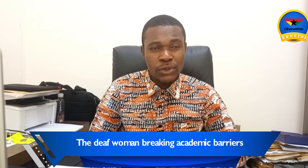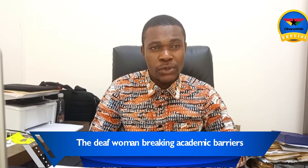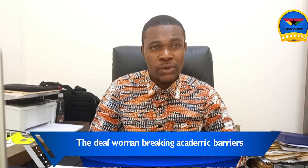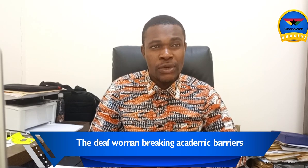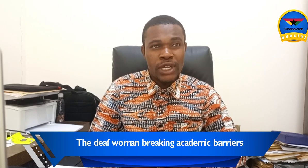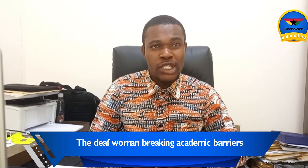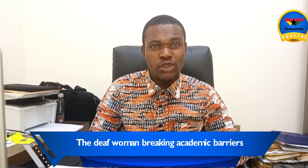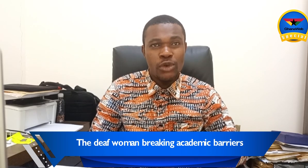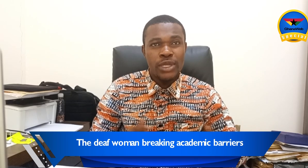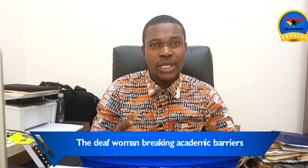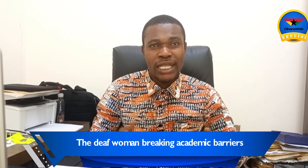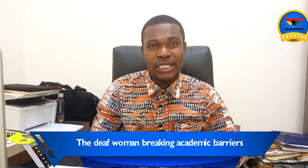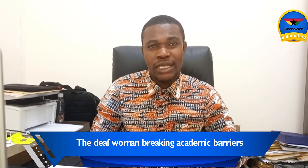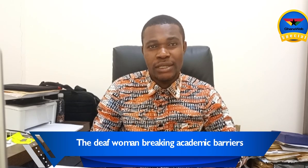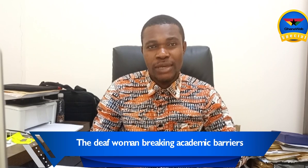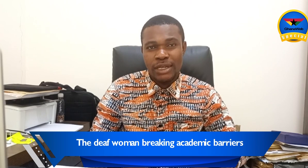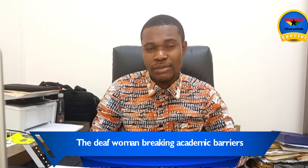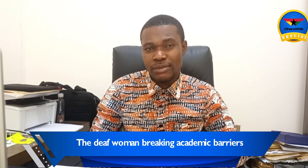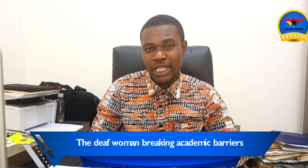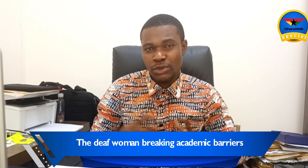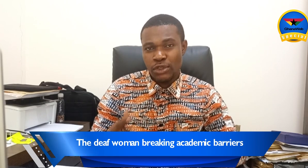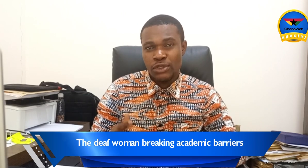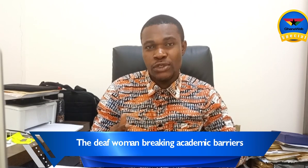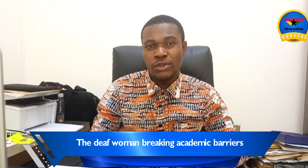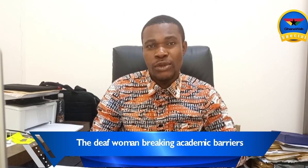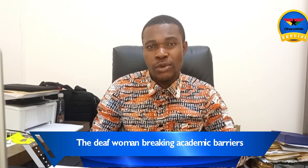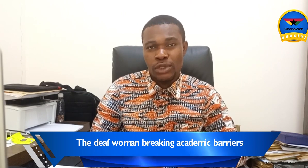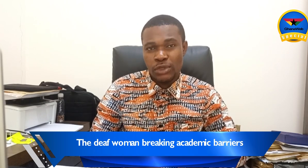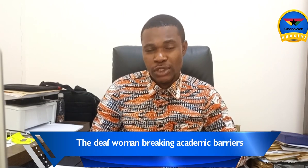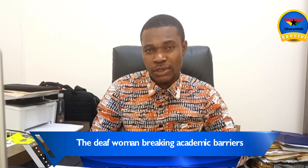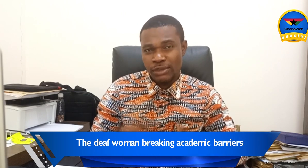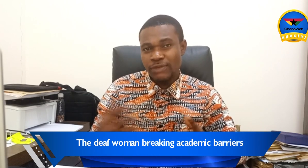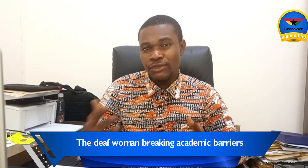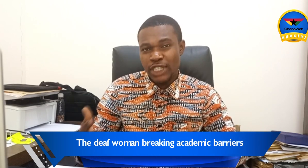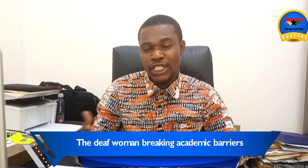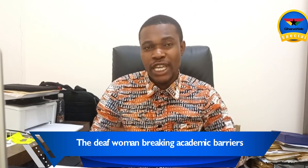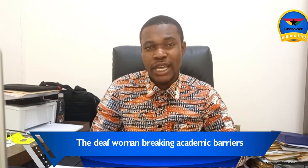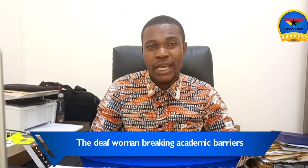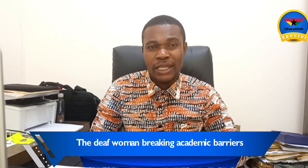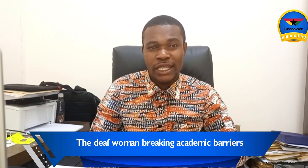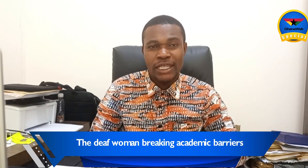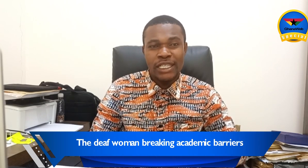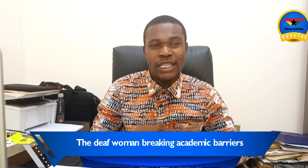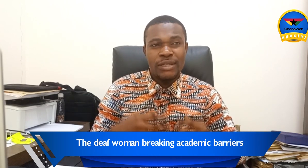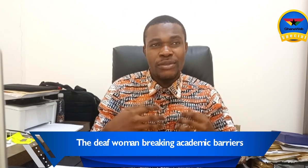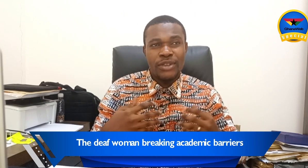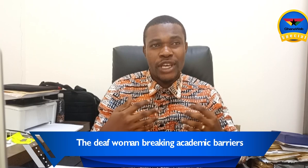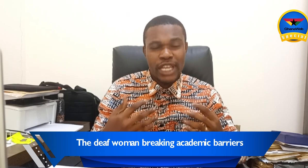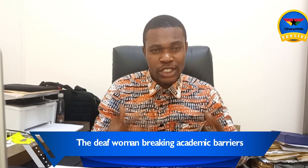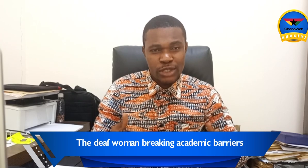knowing that that was what was facing her, think the lecturers